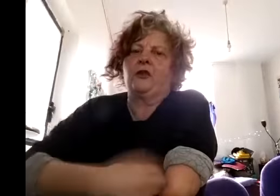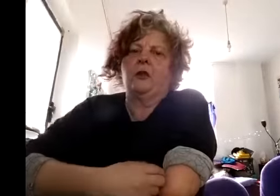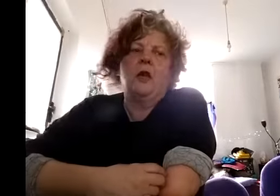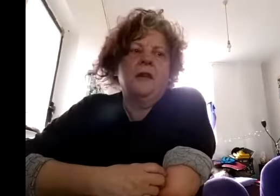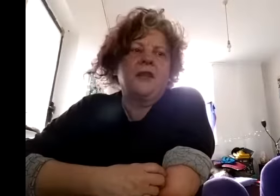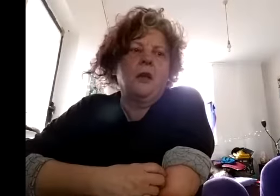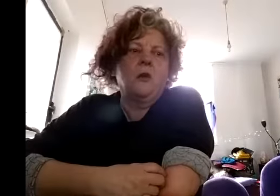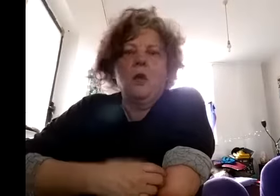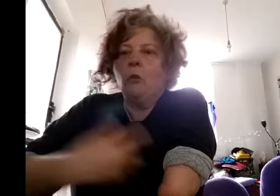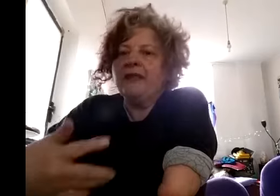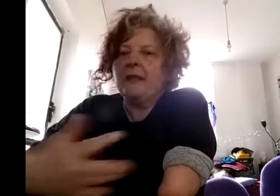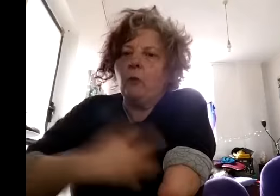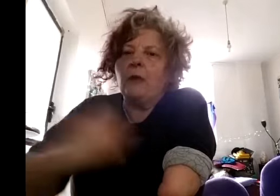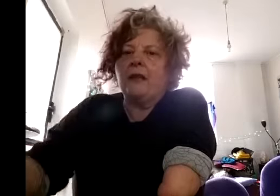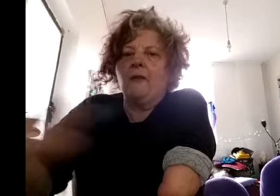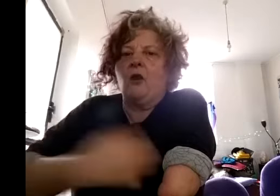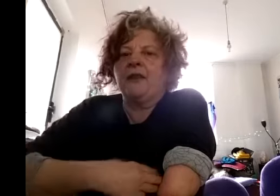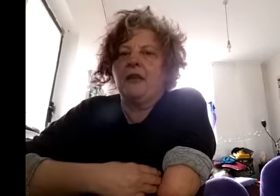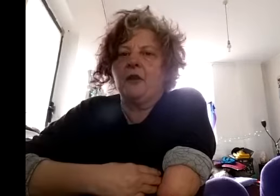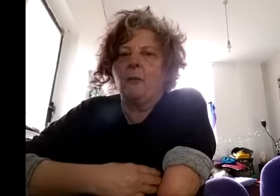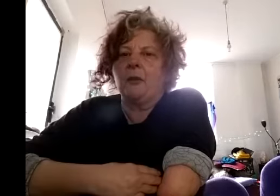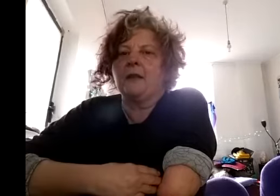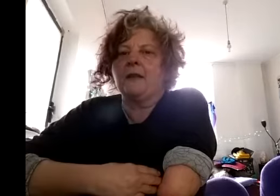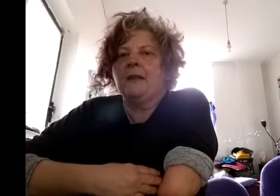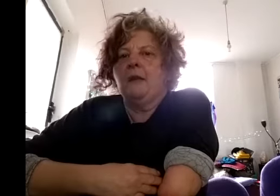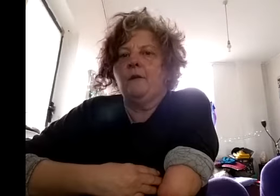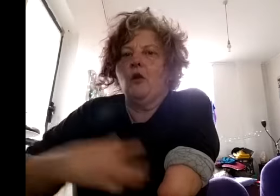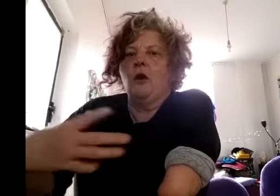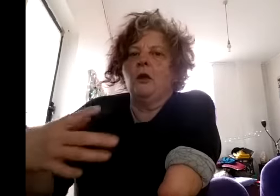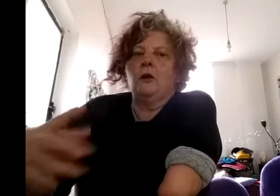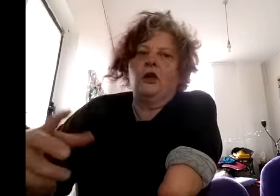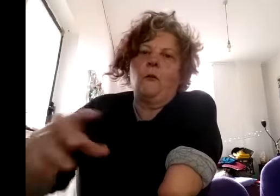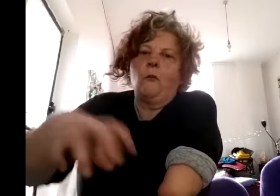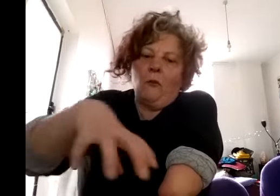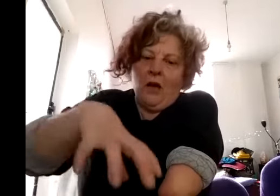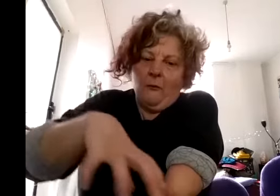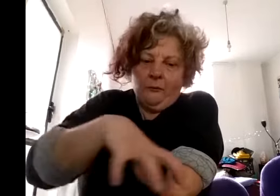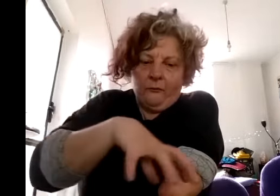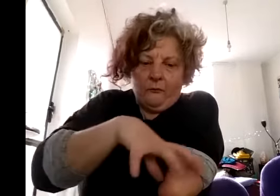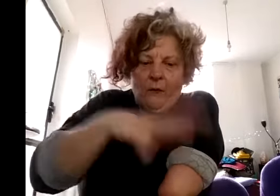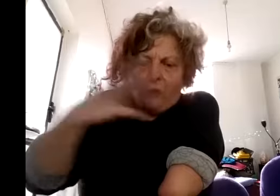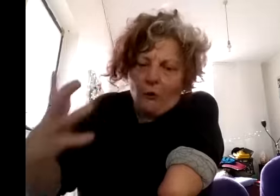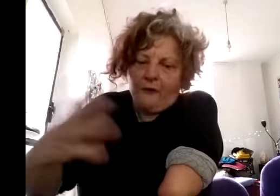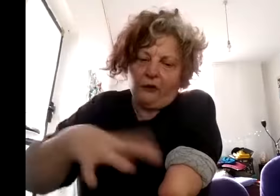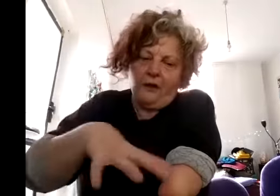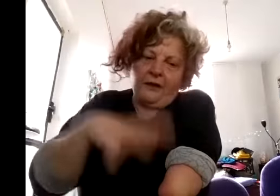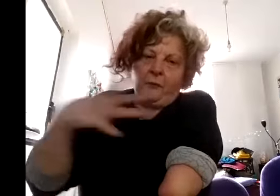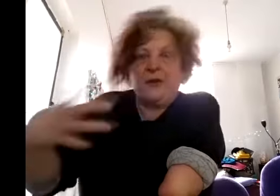so when we said well we're going to have Auslan interpreters for you know um not all the shows because it's